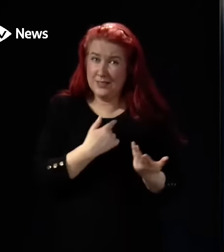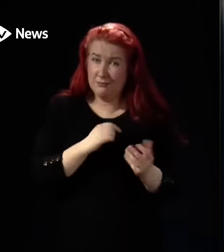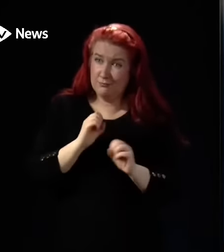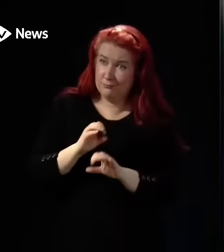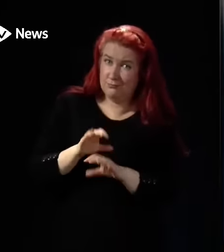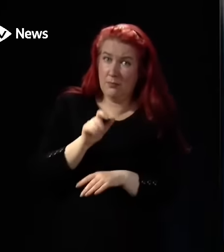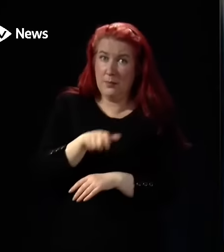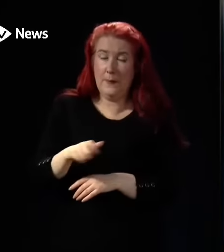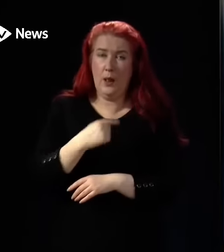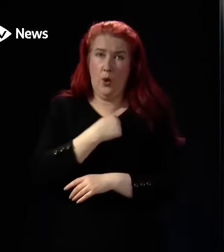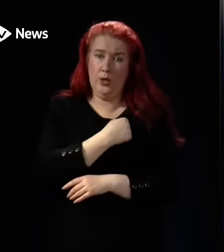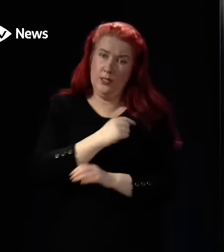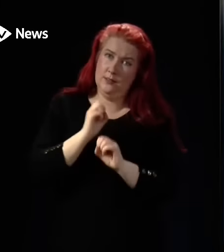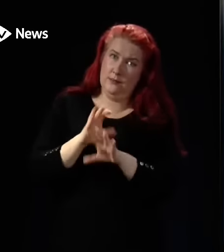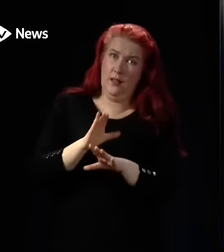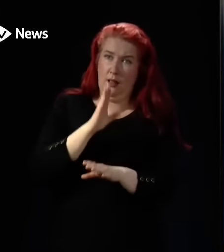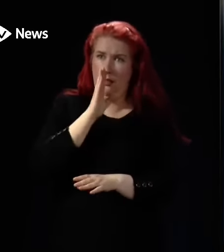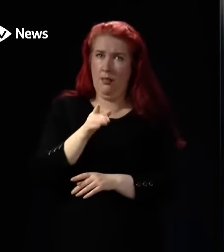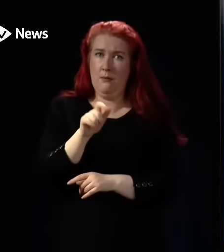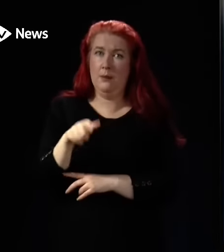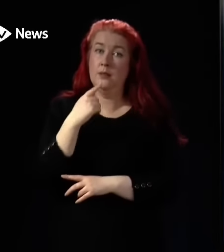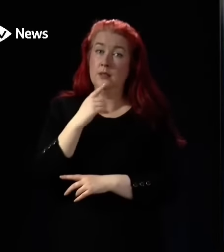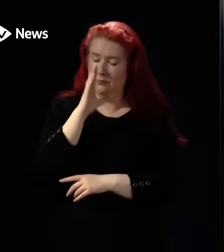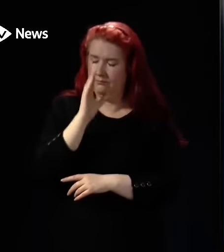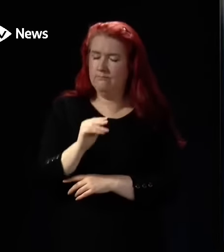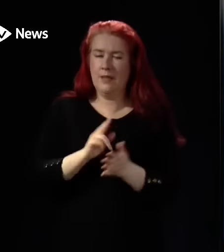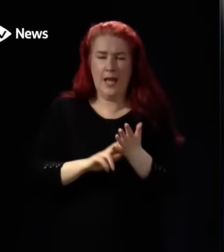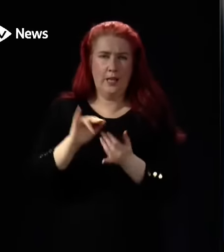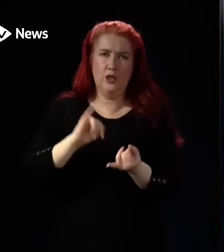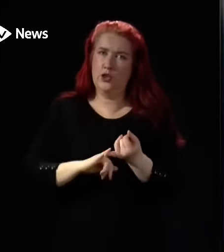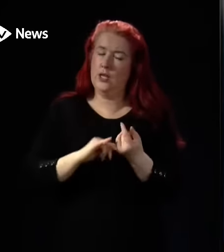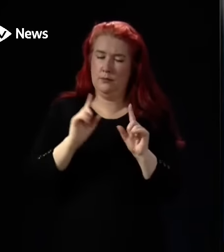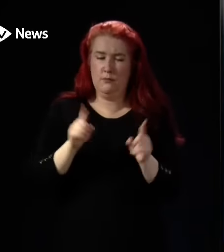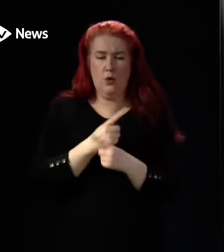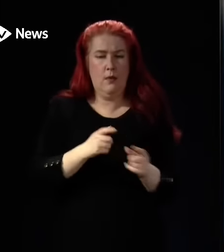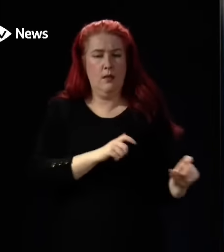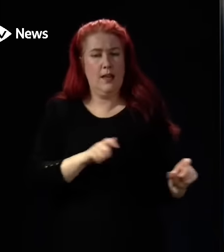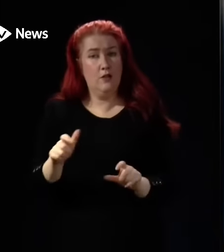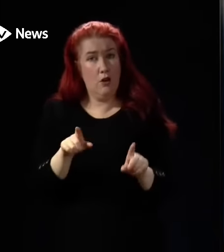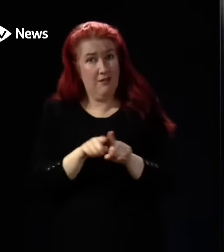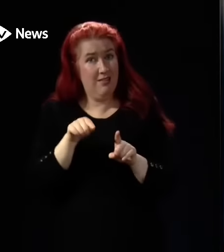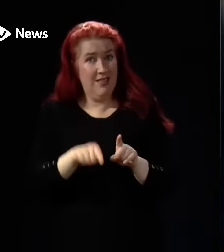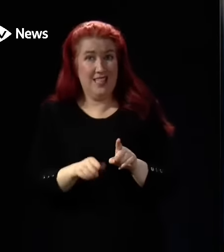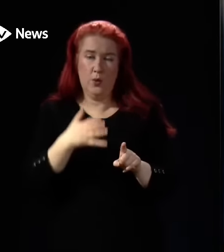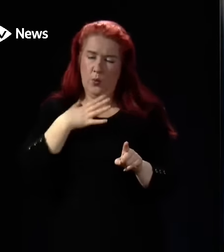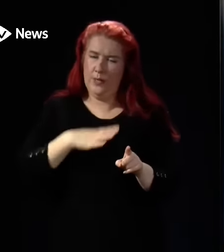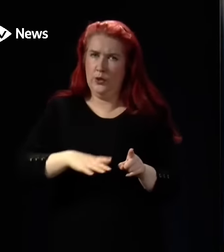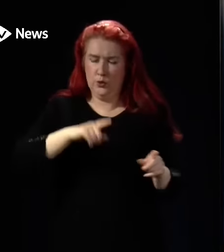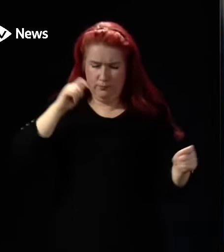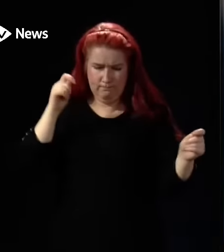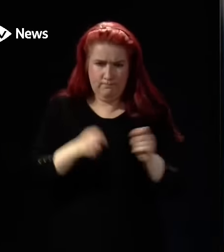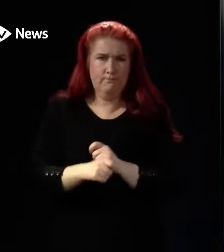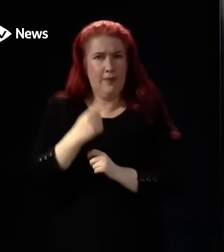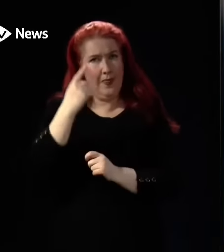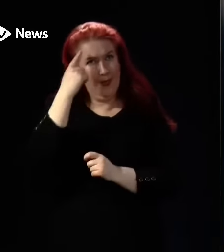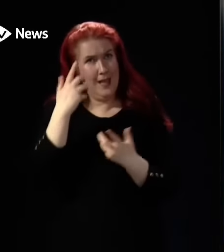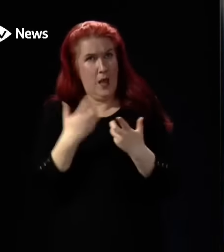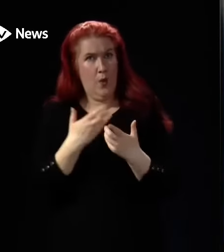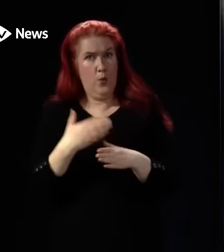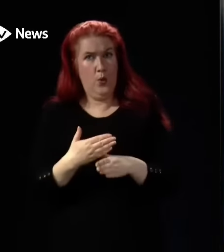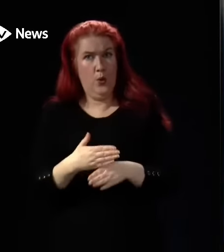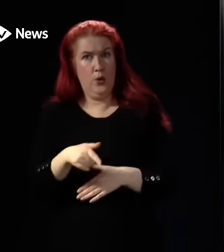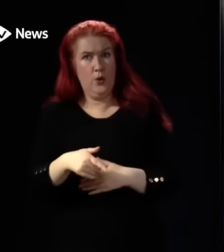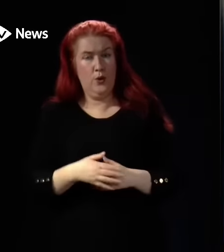politicians should be honest with the public, that the NHS is unsustainable in its current form and we need to radically rethink how the NHS operates?